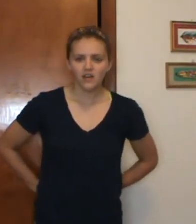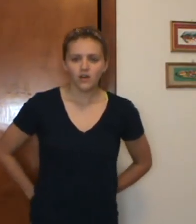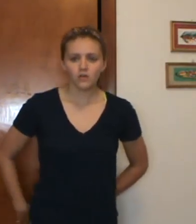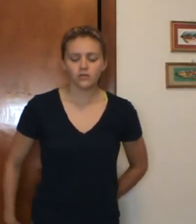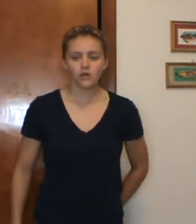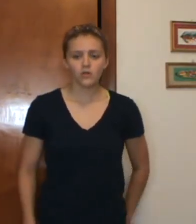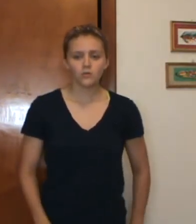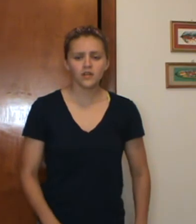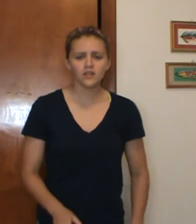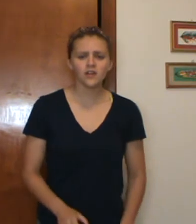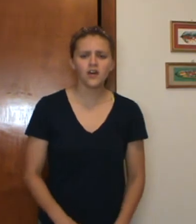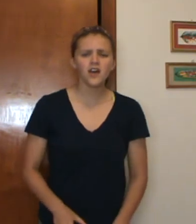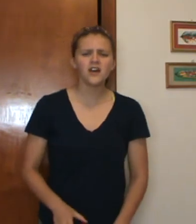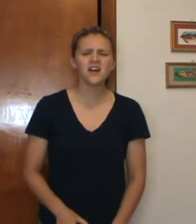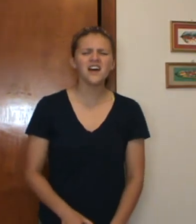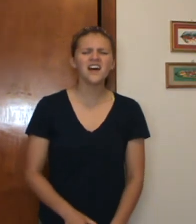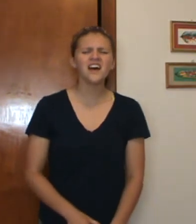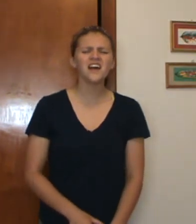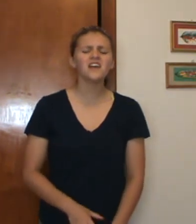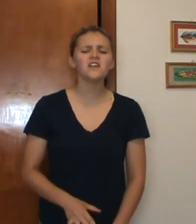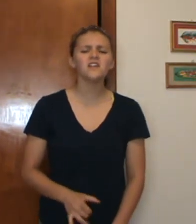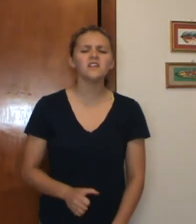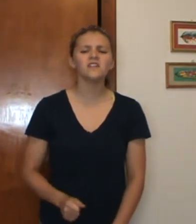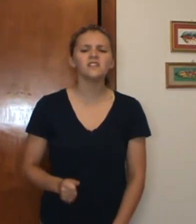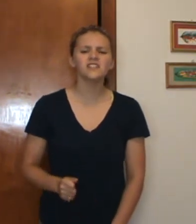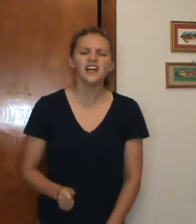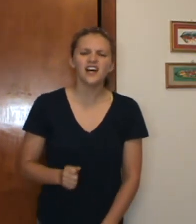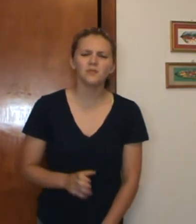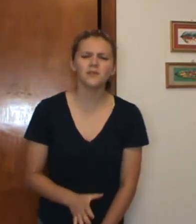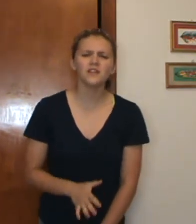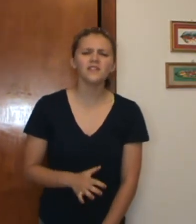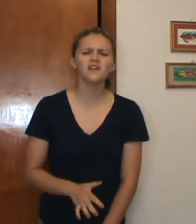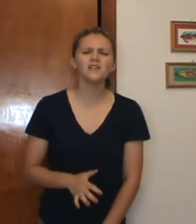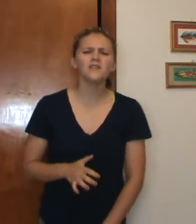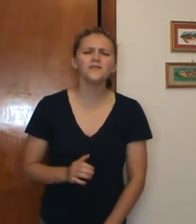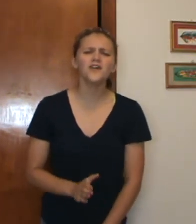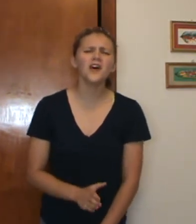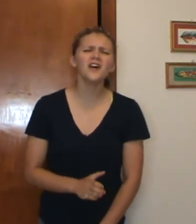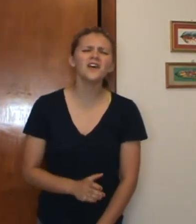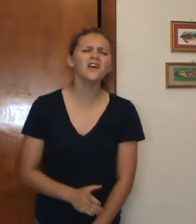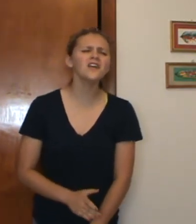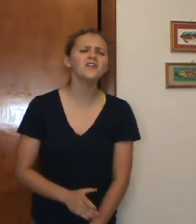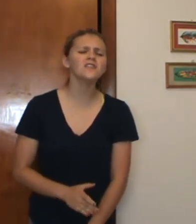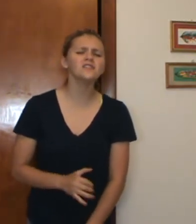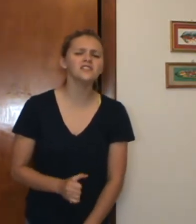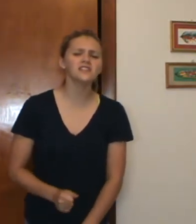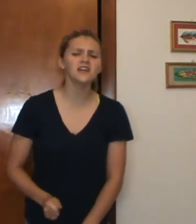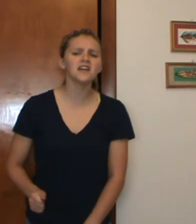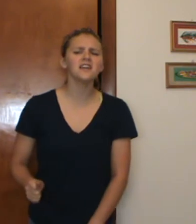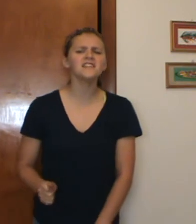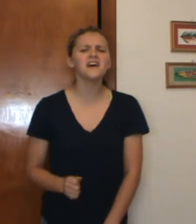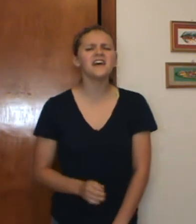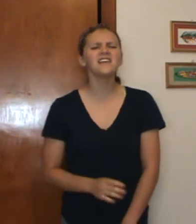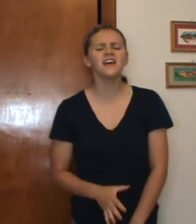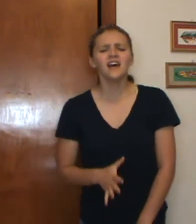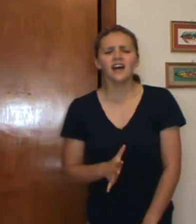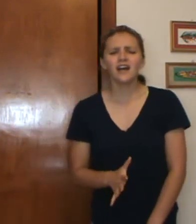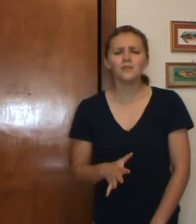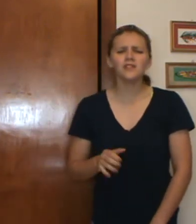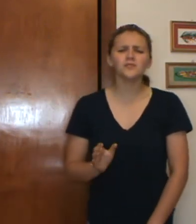Although it hurts, I'll be the first to say that I was